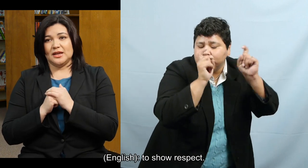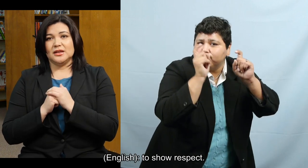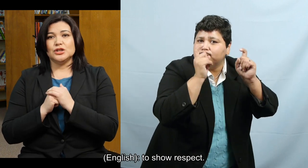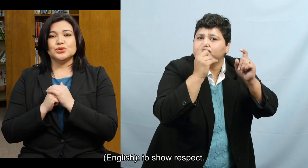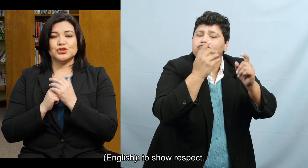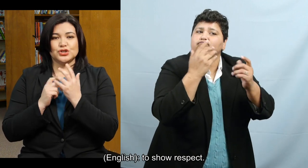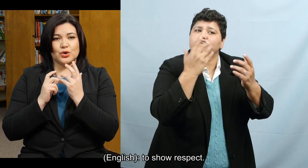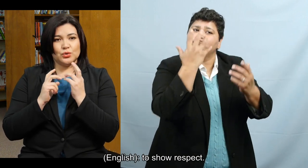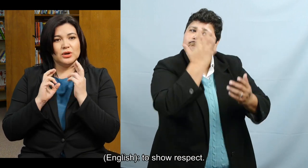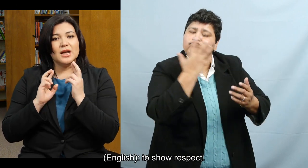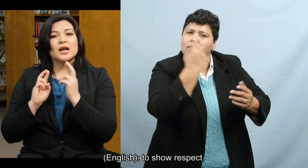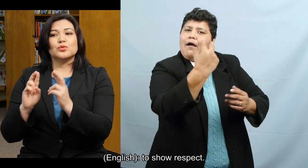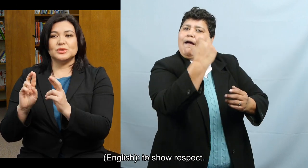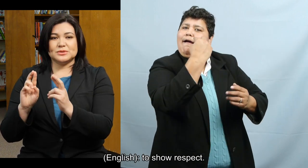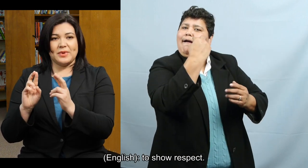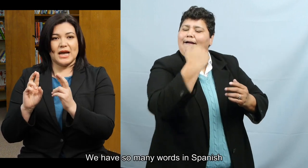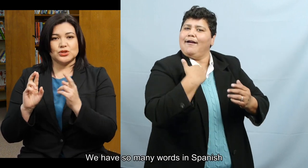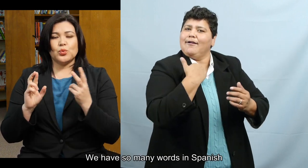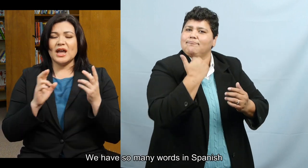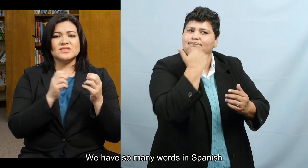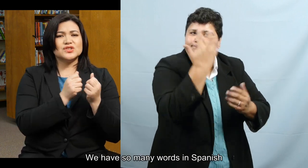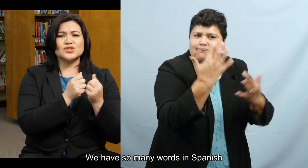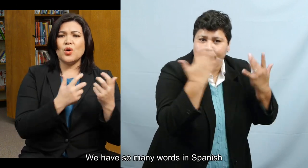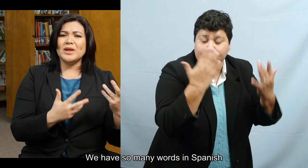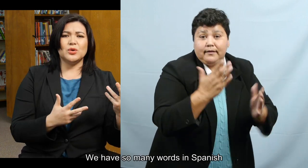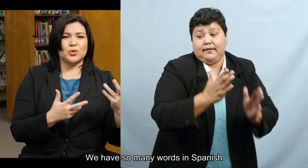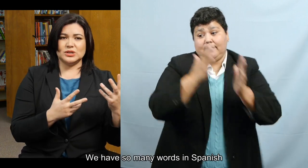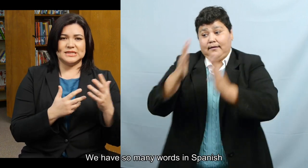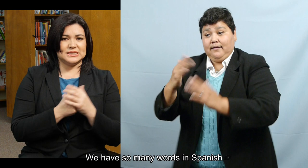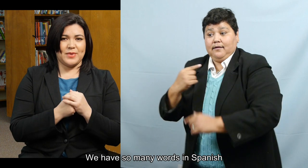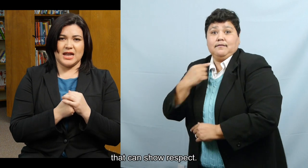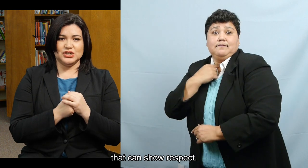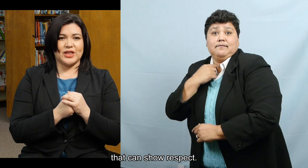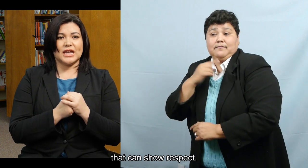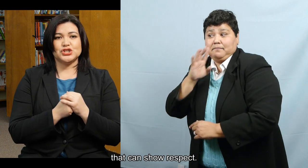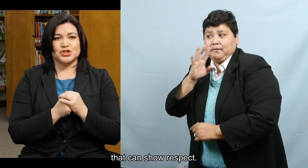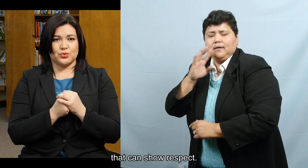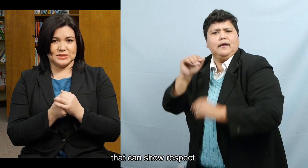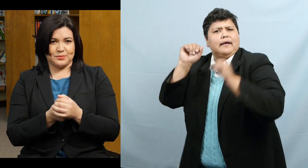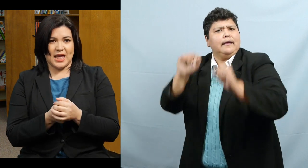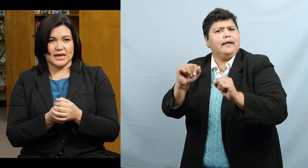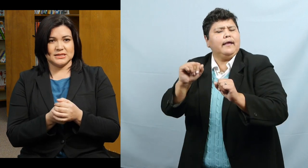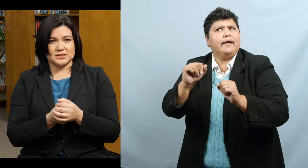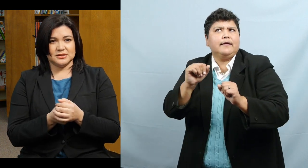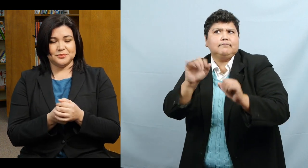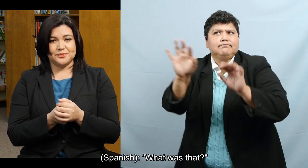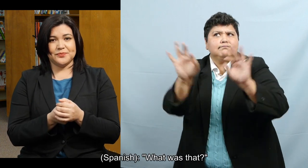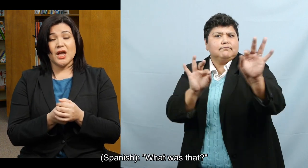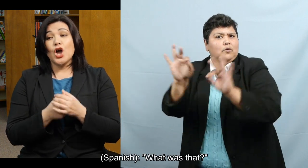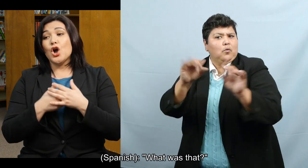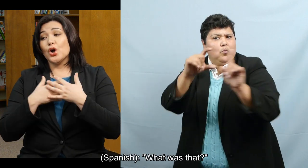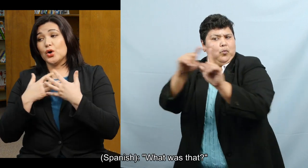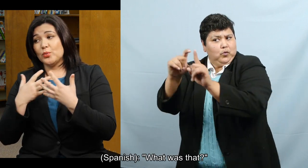señora, to show respect. We have so many words in Spanish that can show respect.